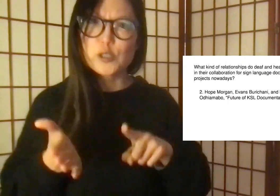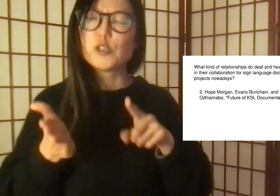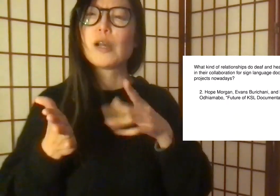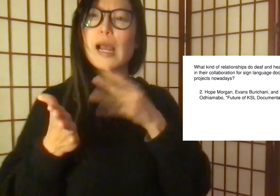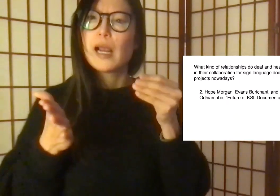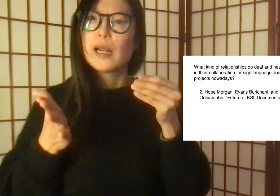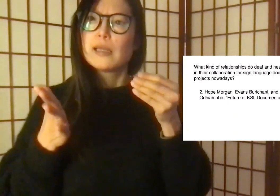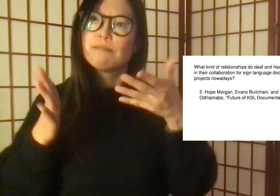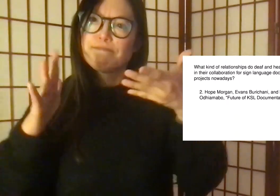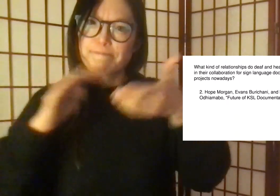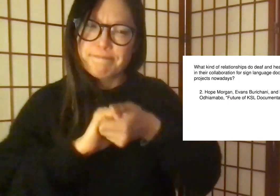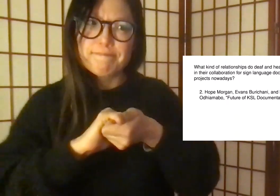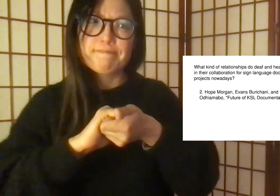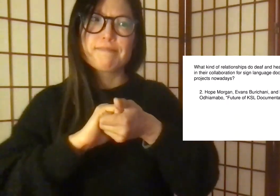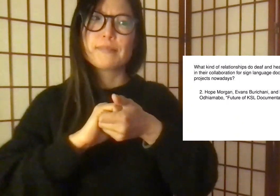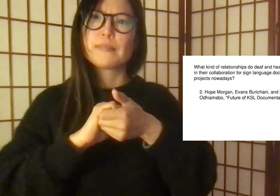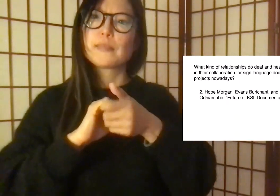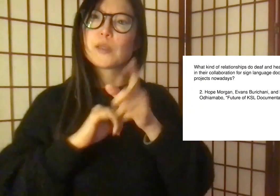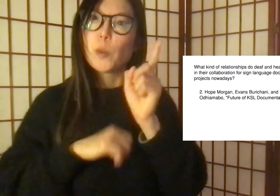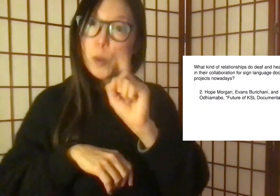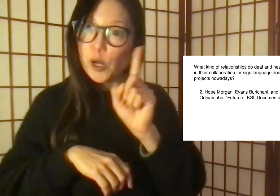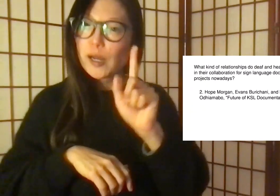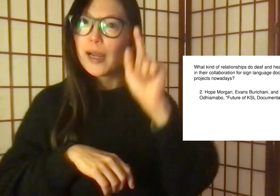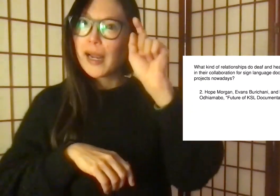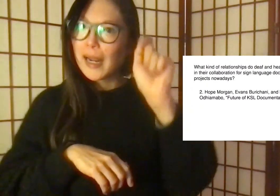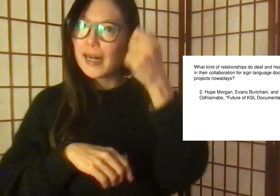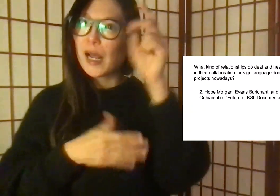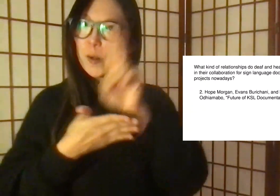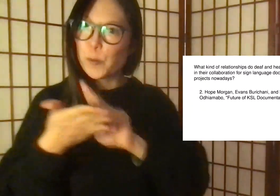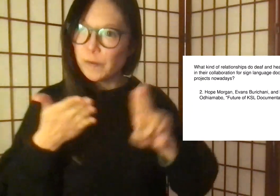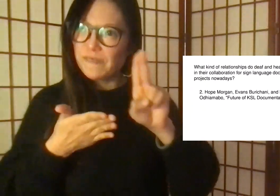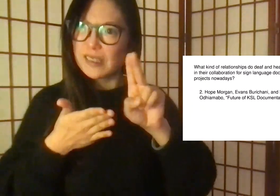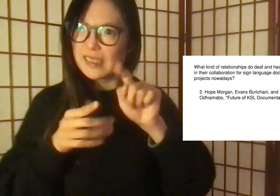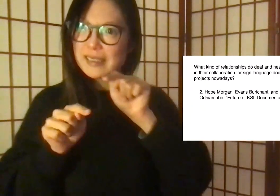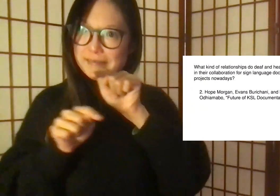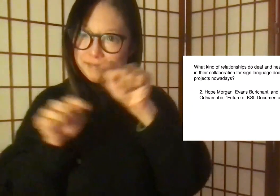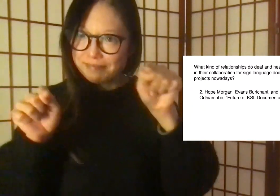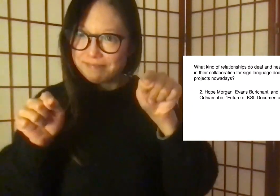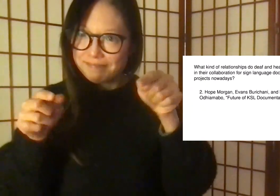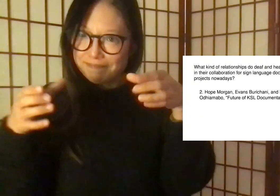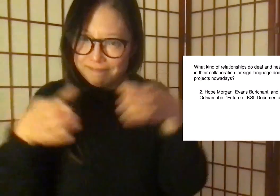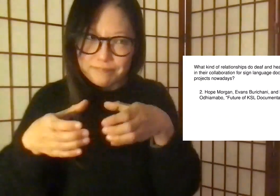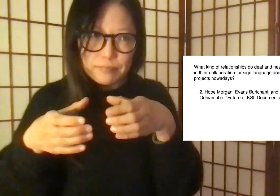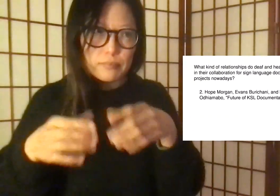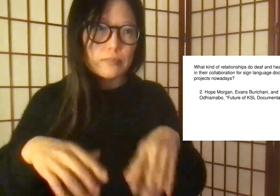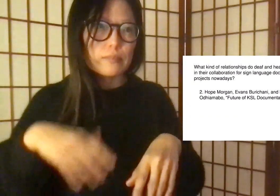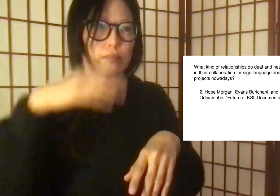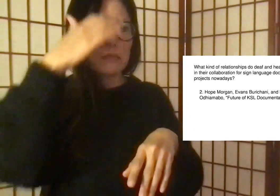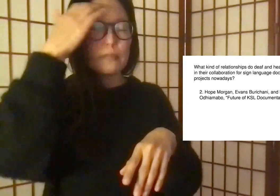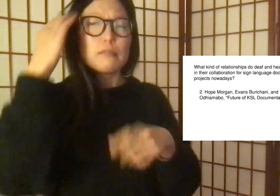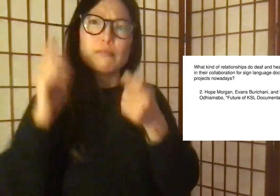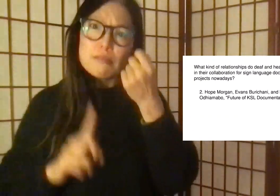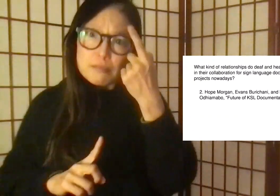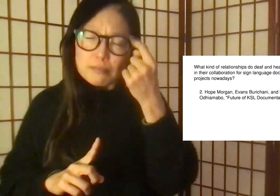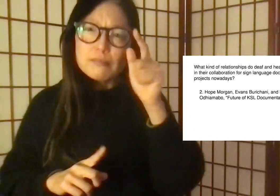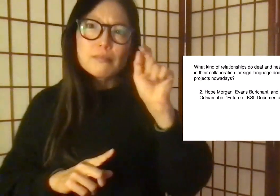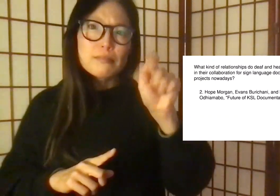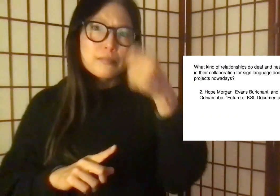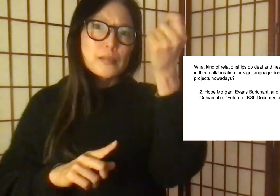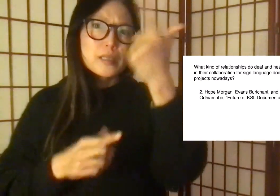future would involve having deaf and hearing researchers and partnerships at Kenyan